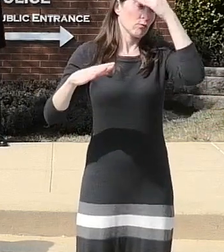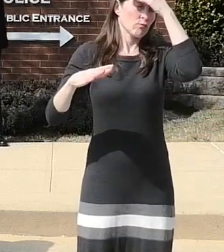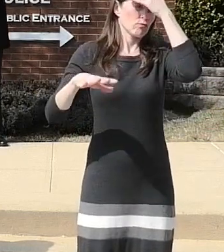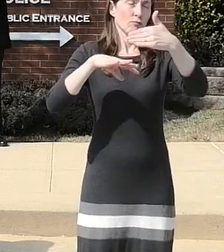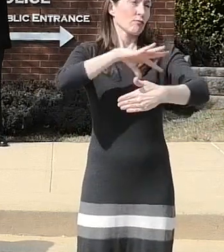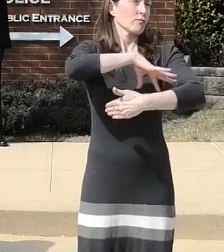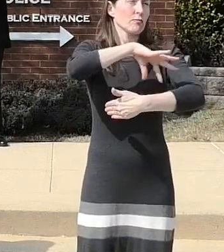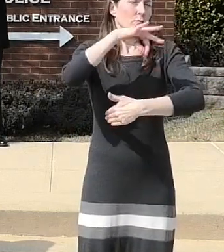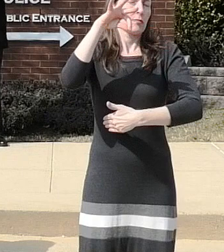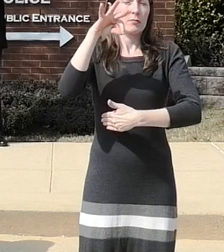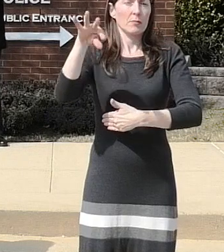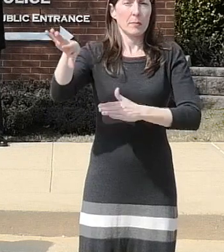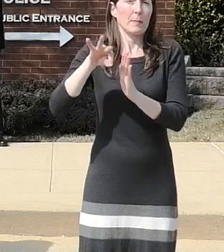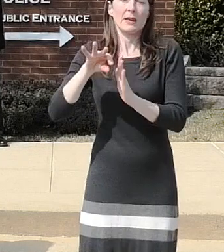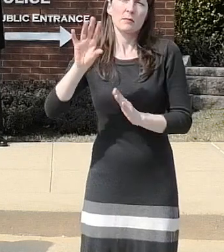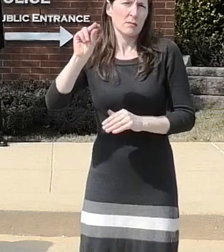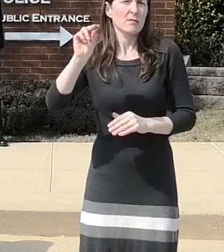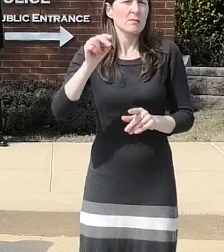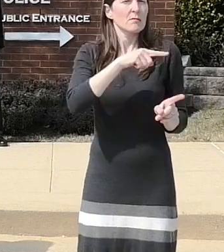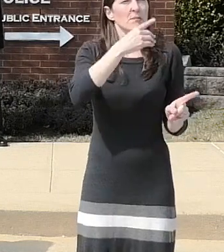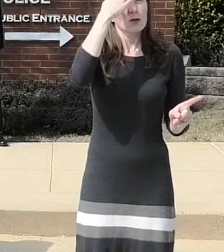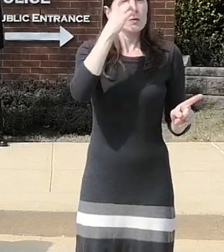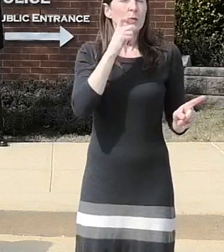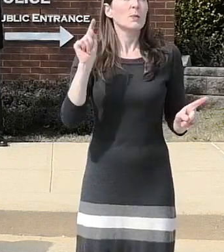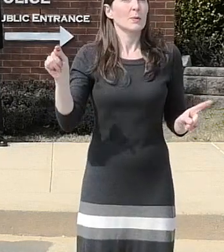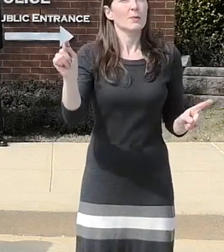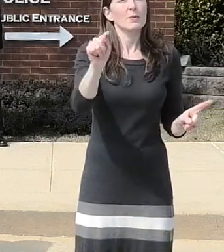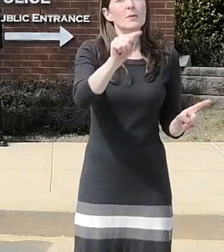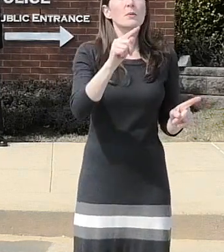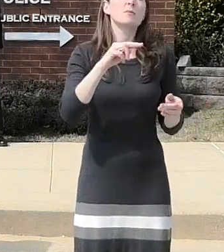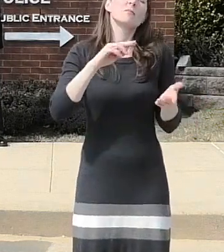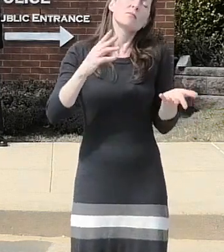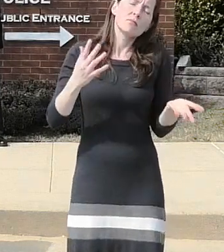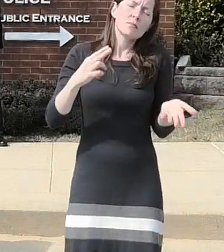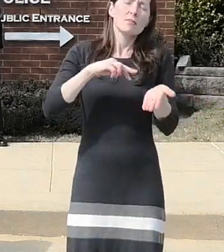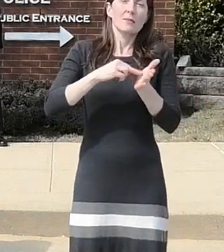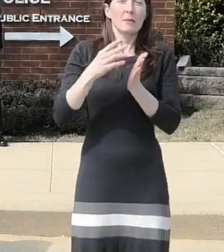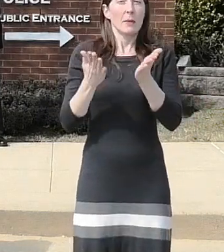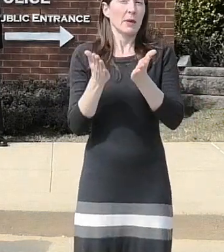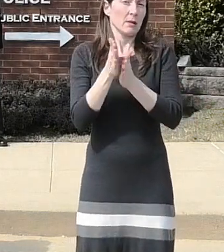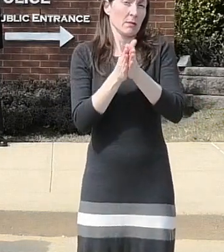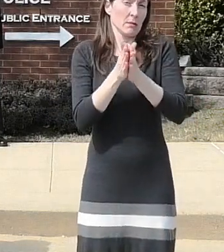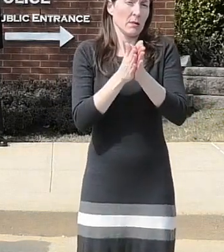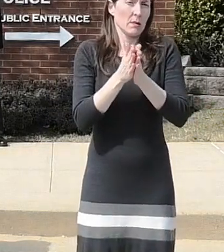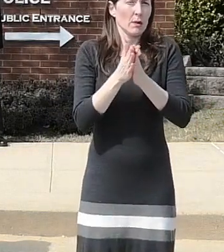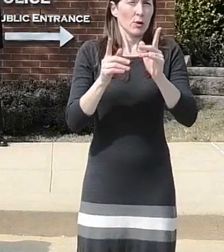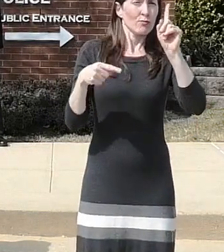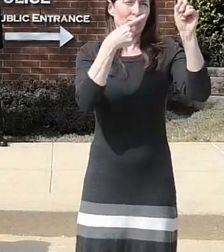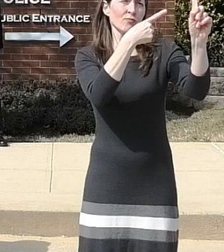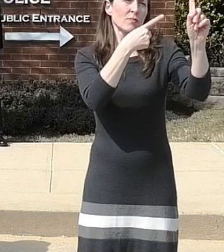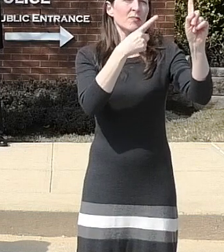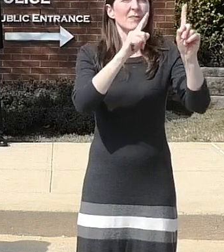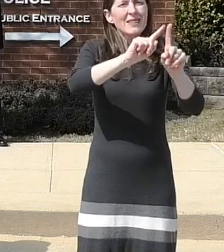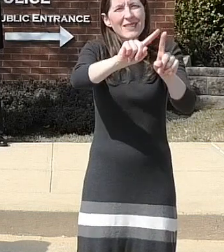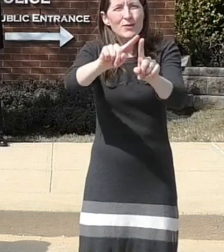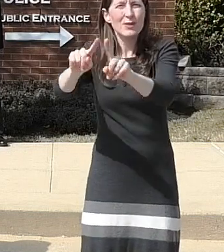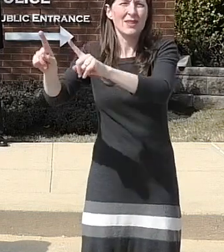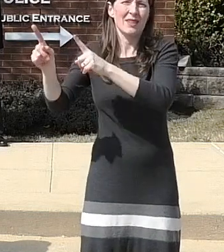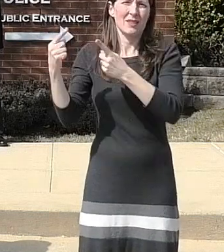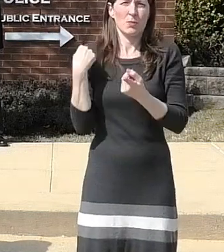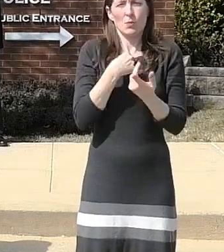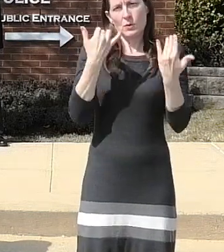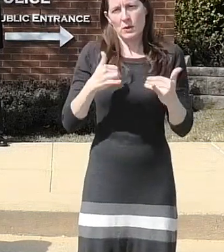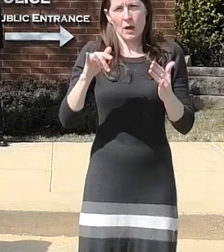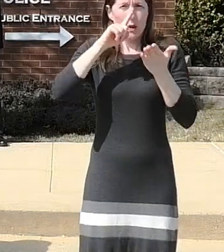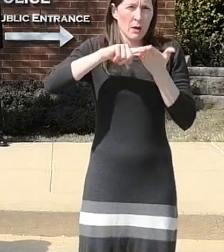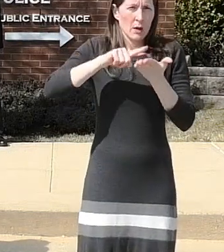the motive in each one is probably a little bit different and uh some of that is still under investigation so i can't really go into